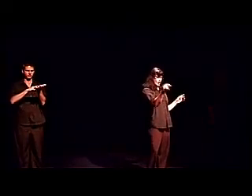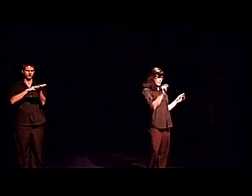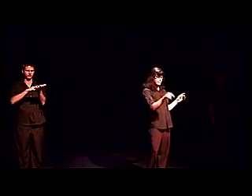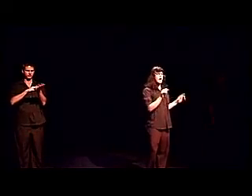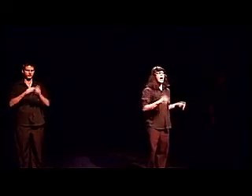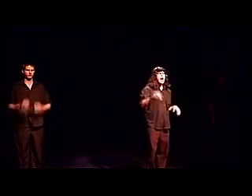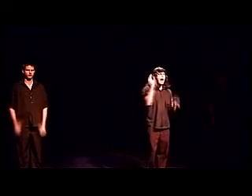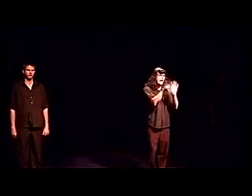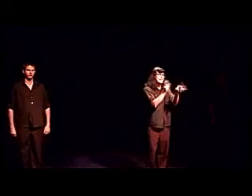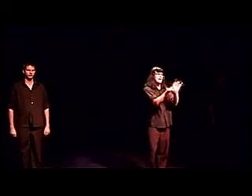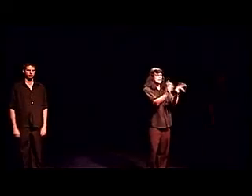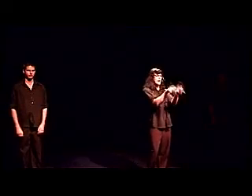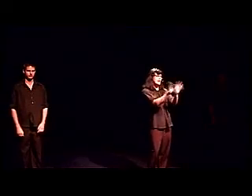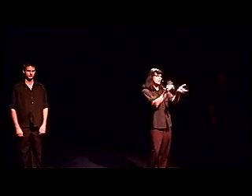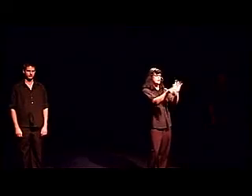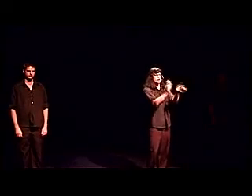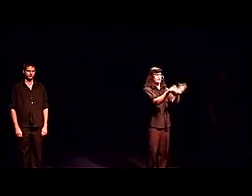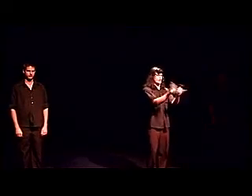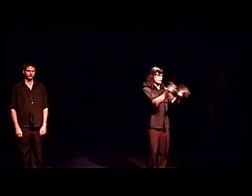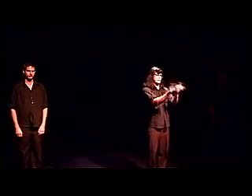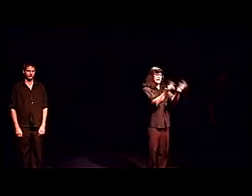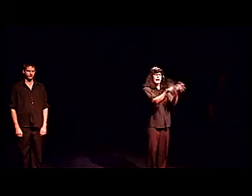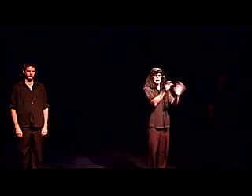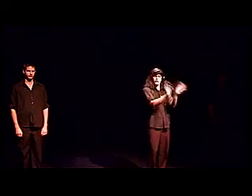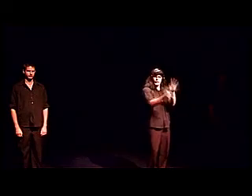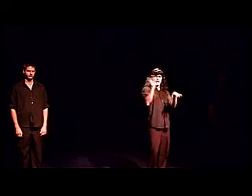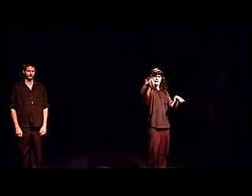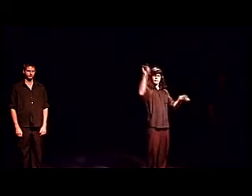Tom. And the name of the party you wish to converse with, plies. Go ahead.